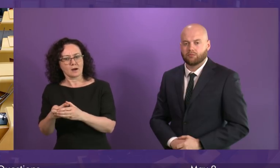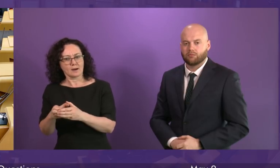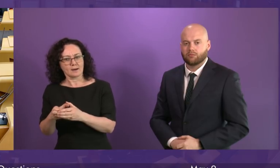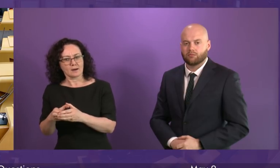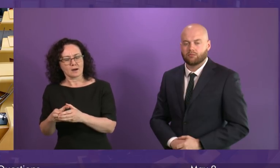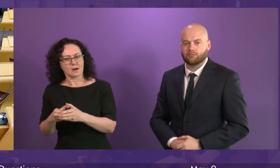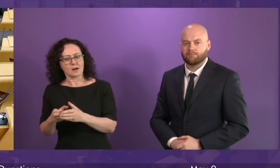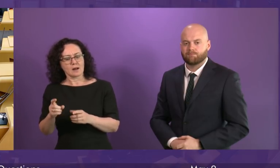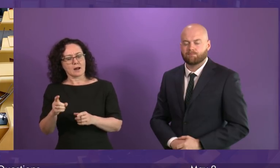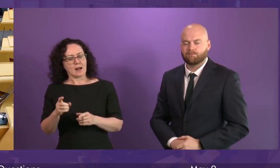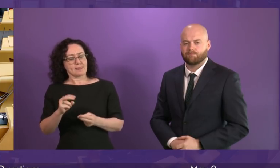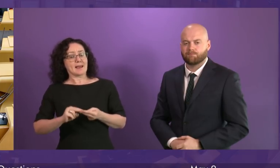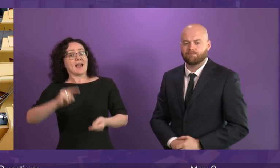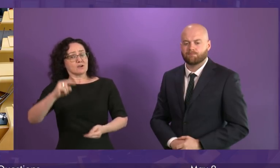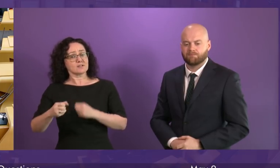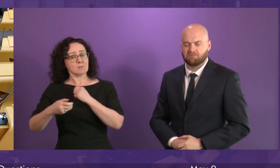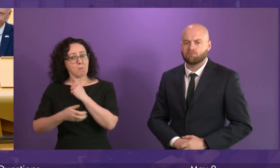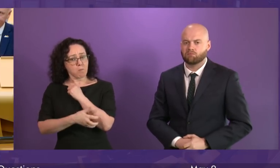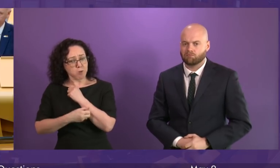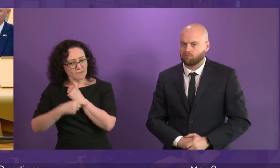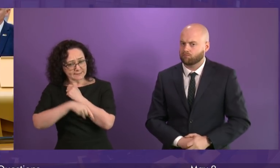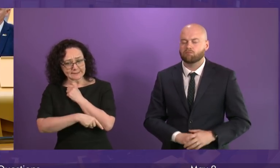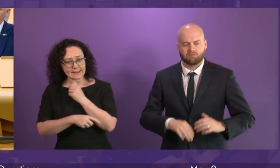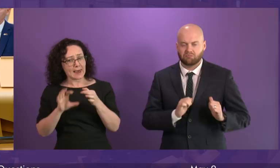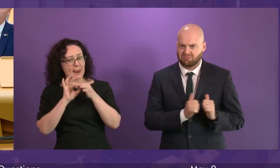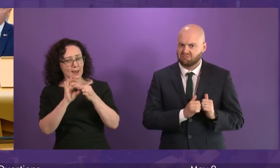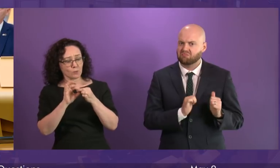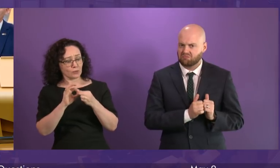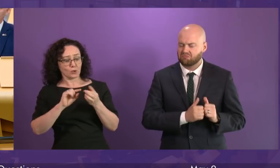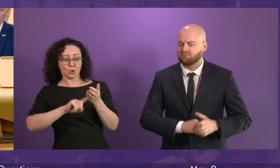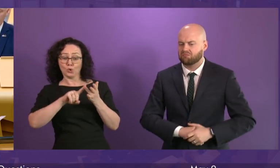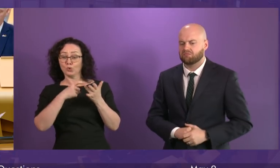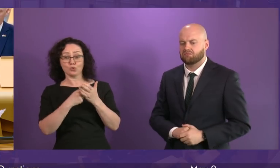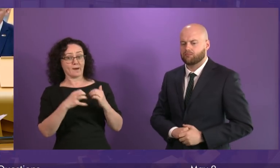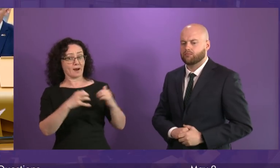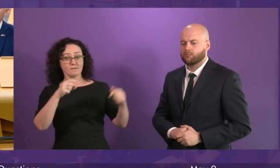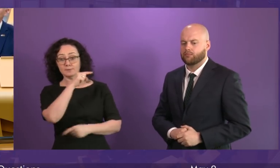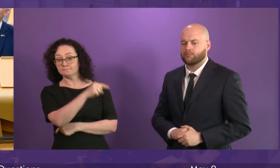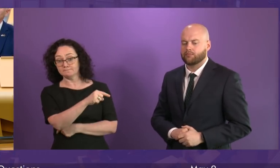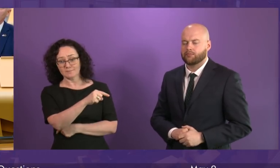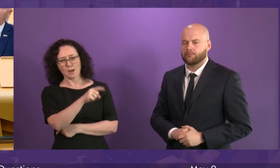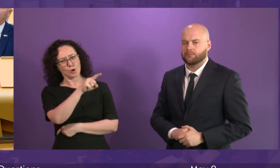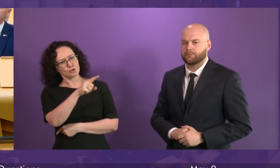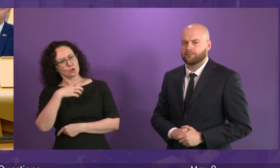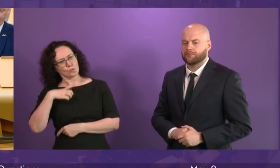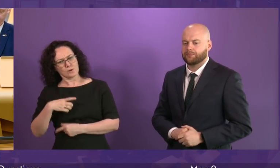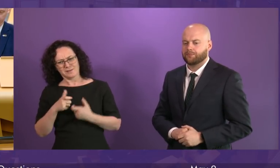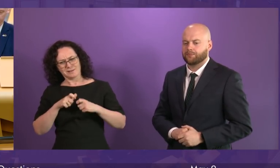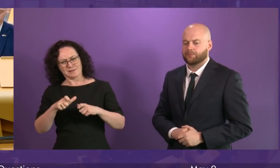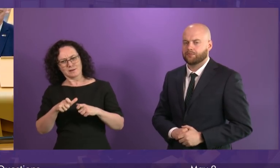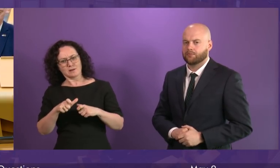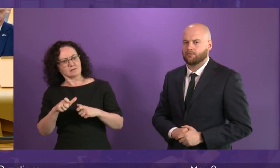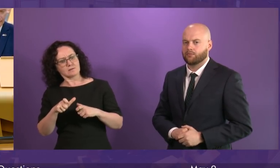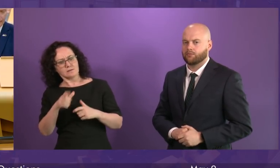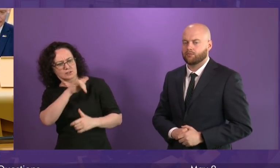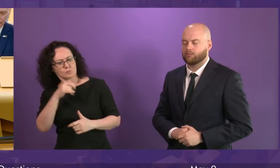down to the welfare cuts being imposed by a Tory government that Richard Leonard still wants them to have the ability to do.